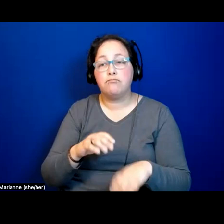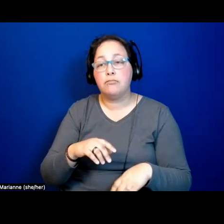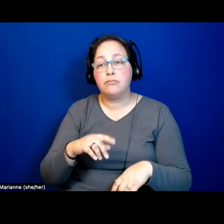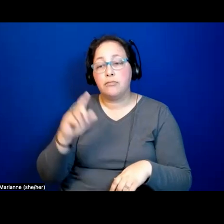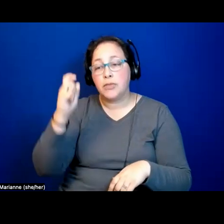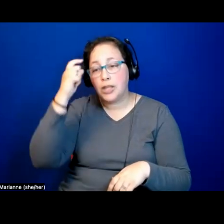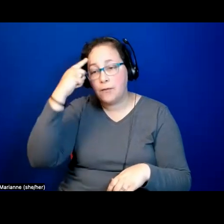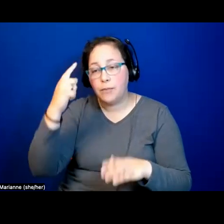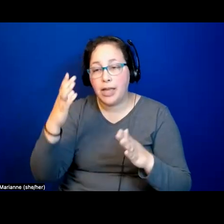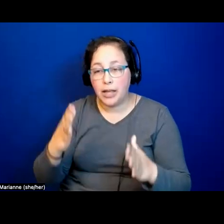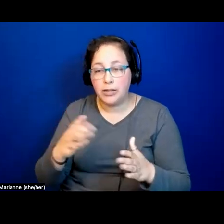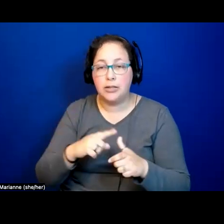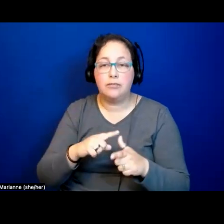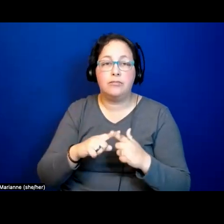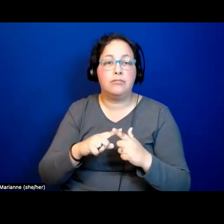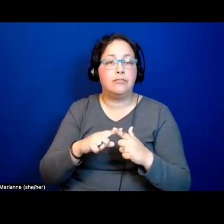activists,